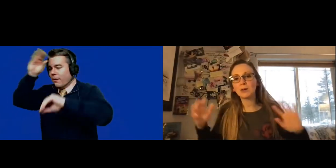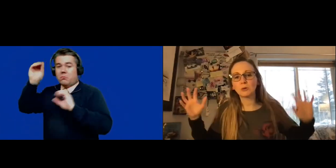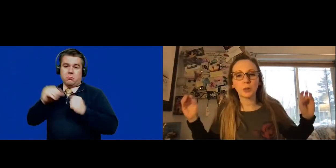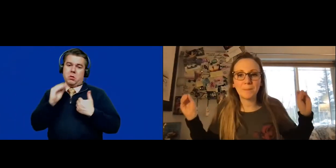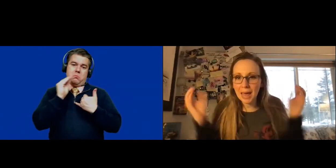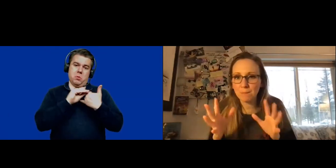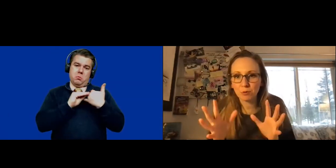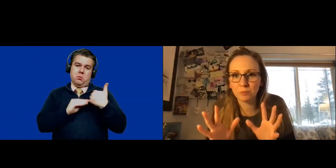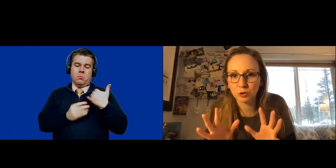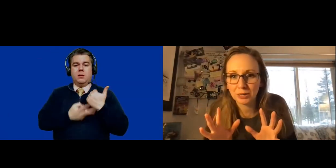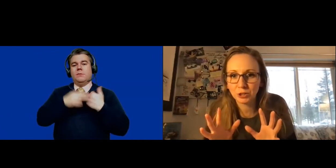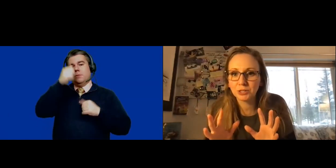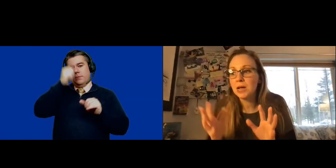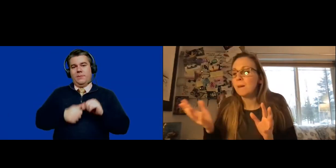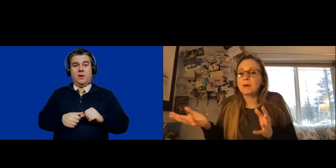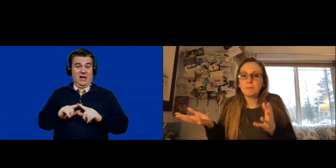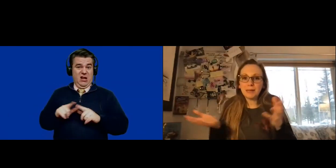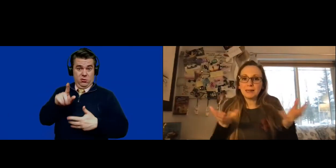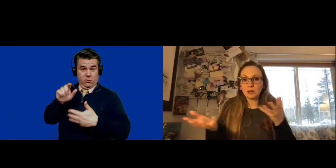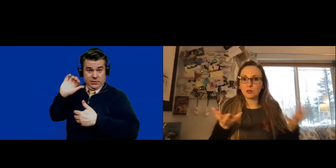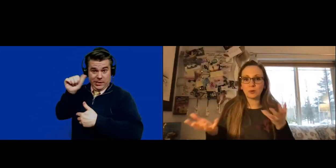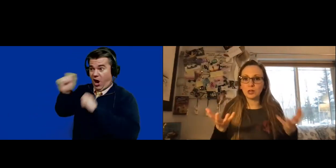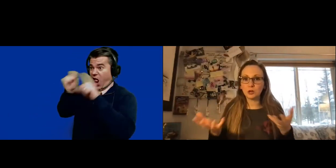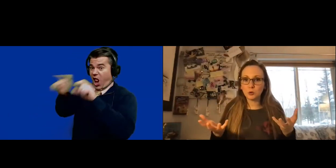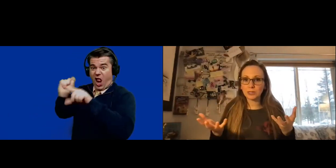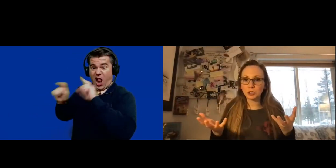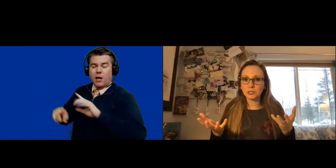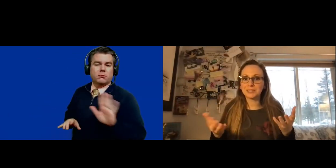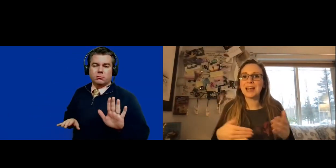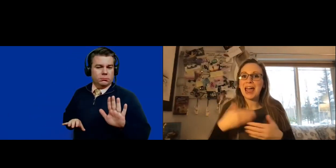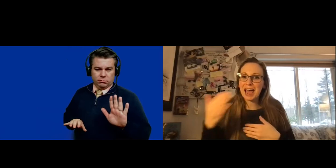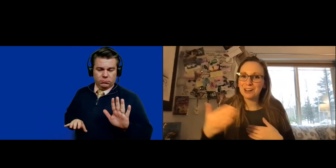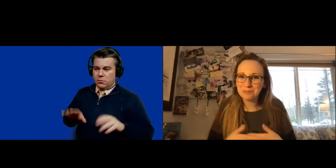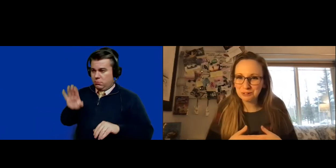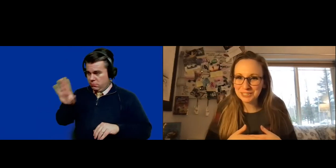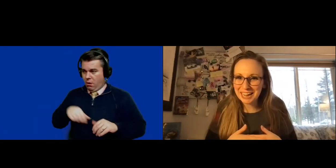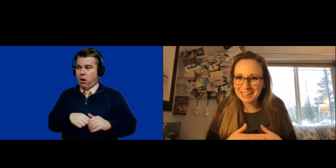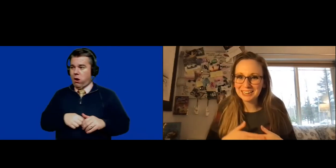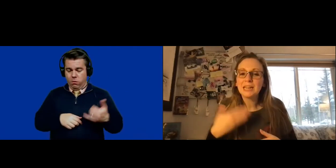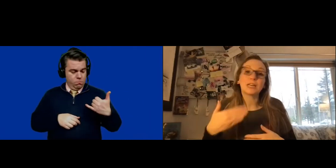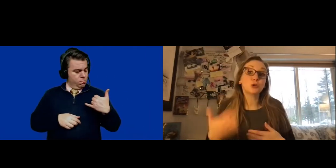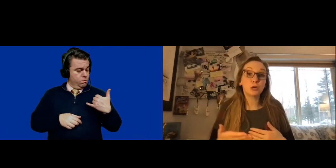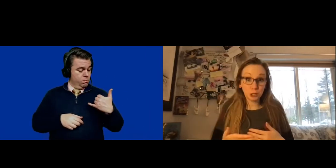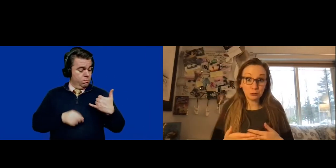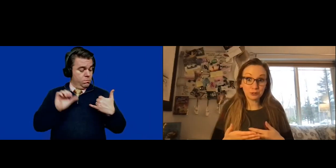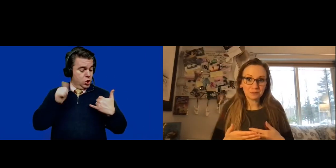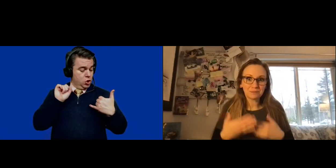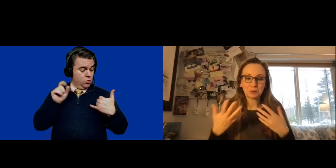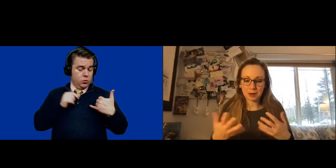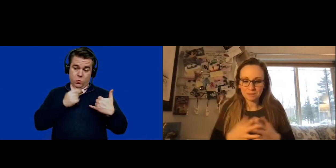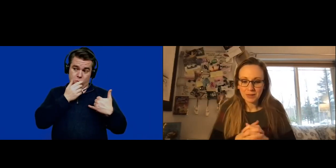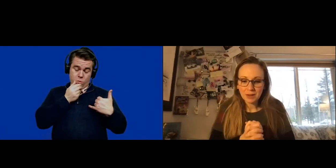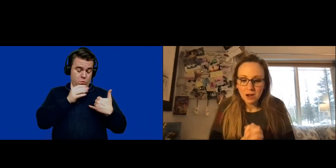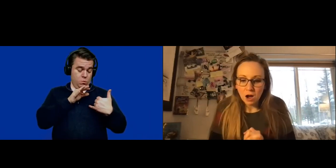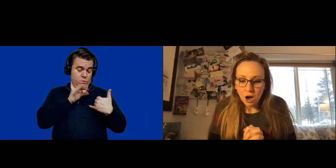Now I don't want you to pepper them with questions, but pick like three good questions out of those 10 that you could use.